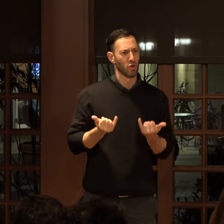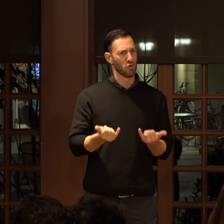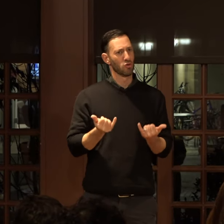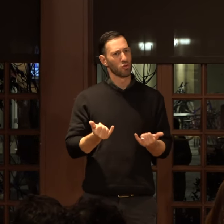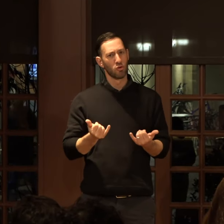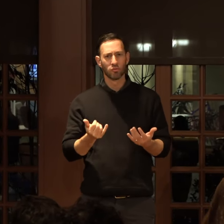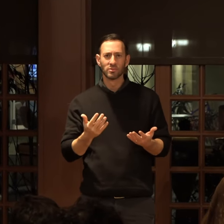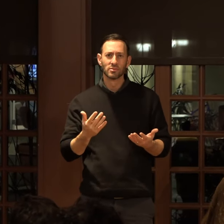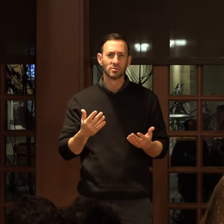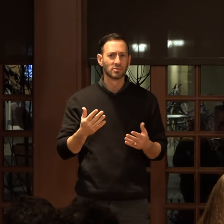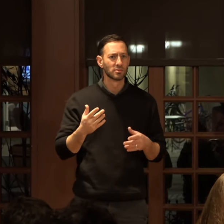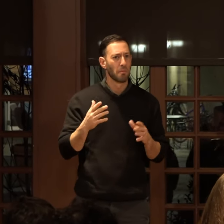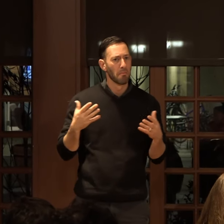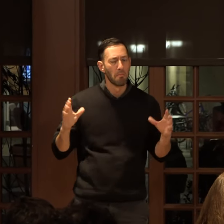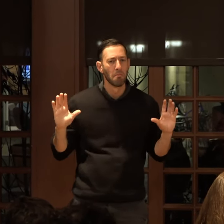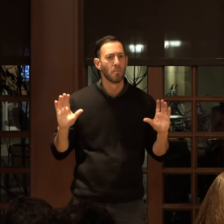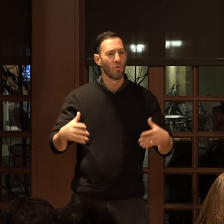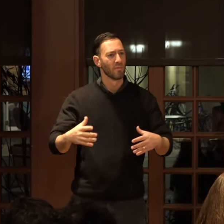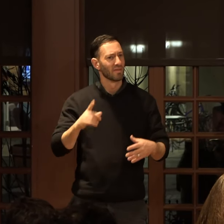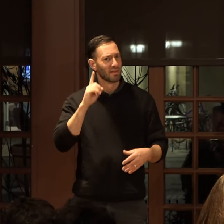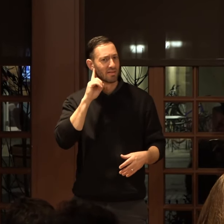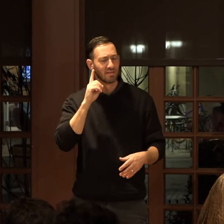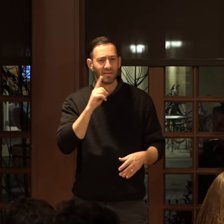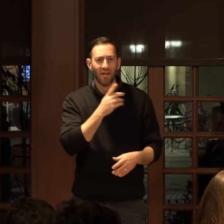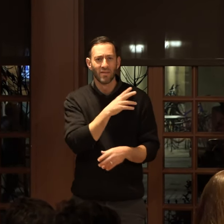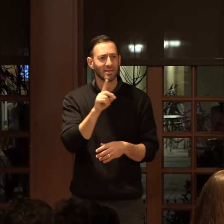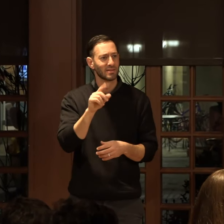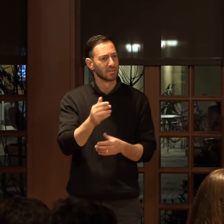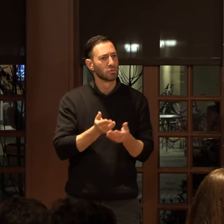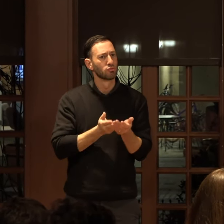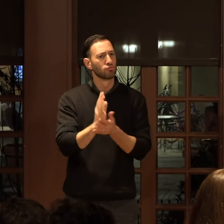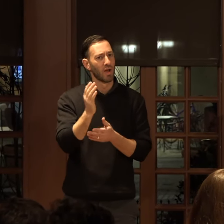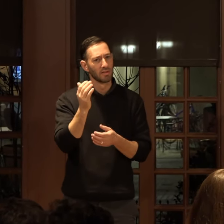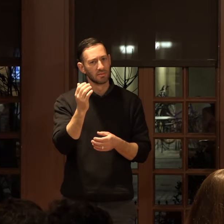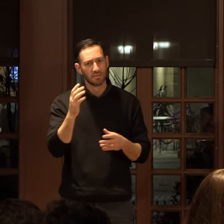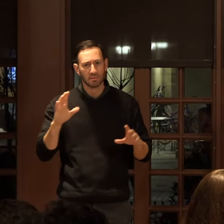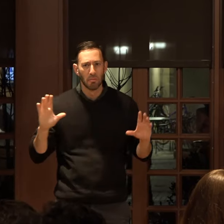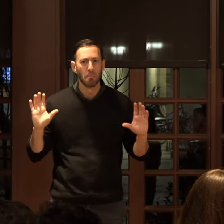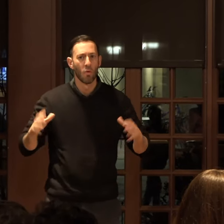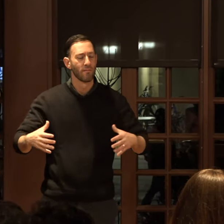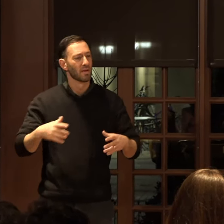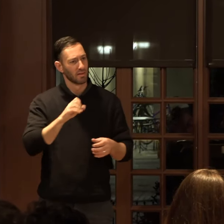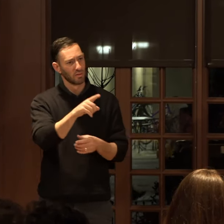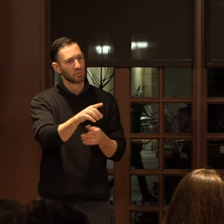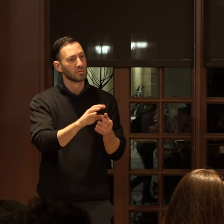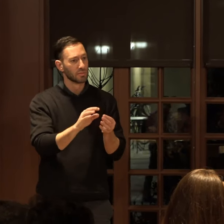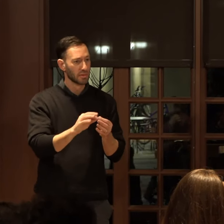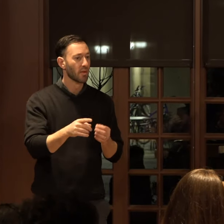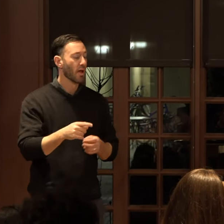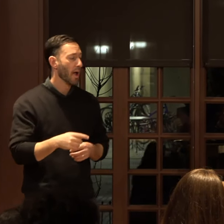dis and death rights movement. Can you speak a little bit to that? Yeah, I mean,